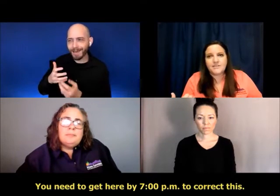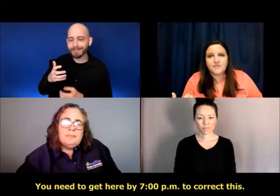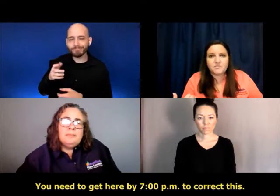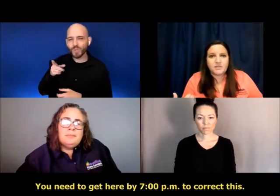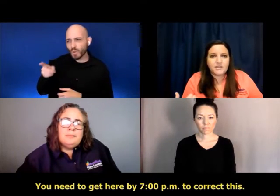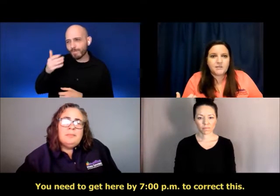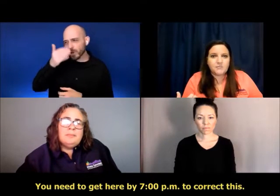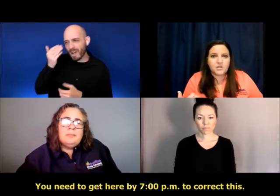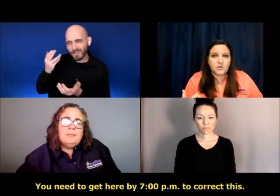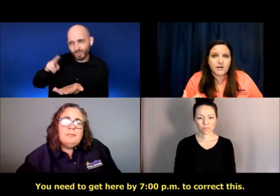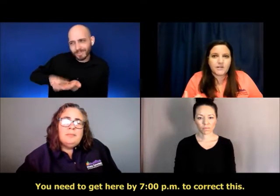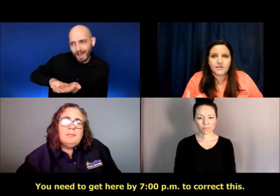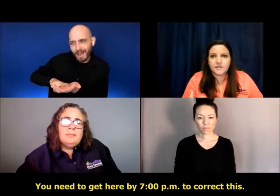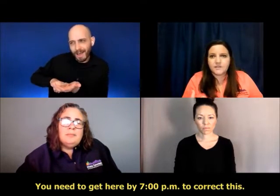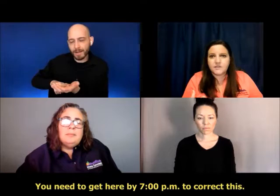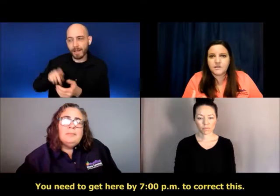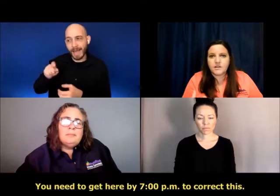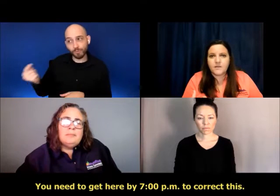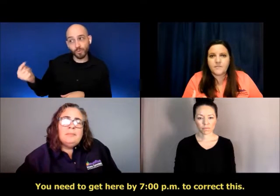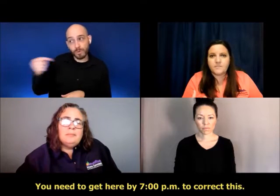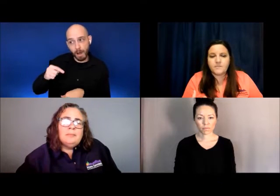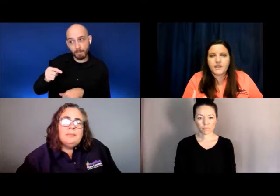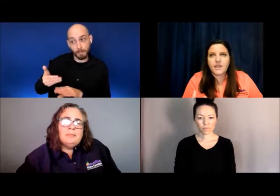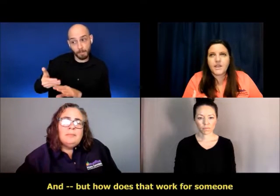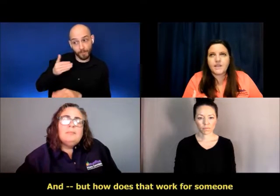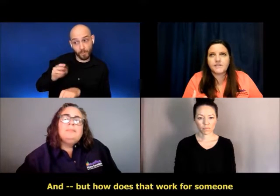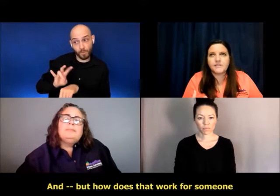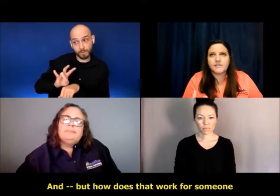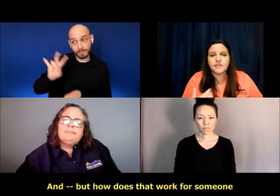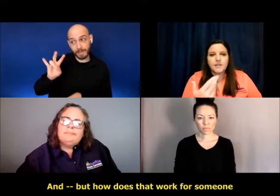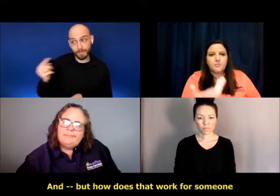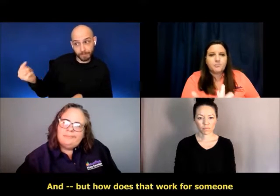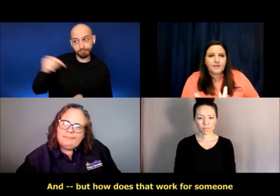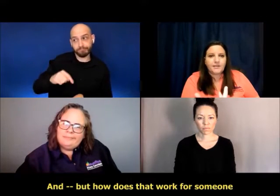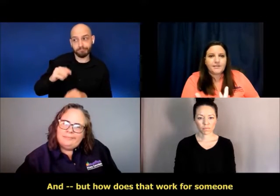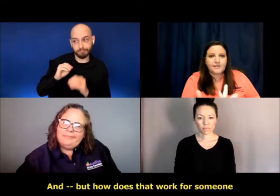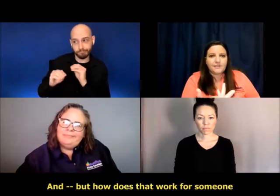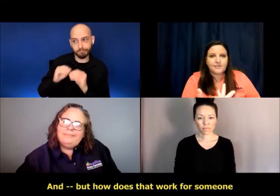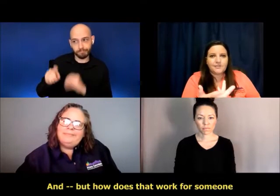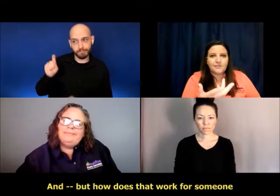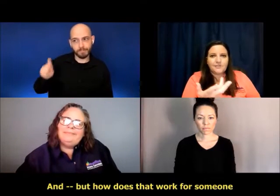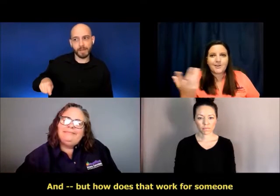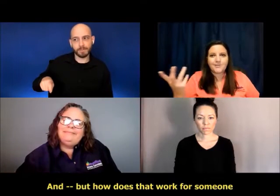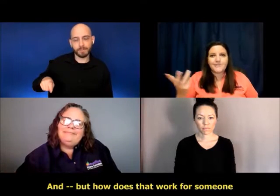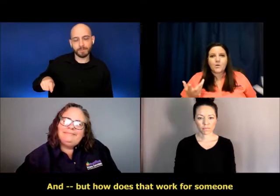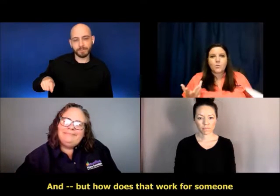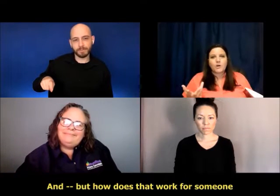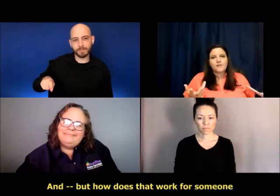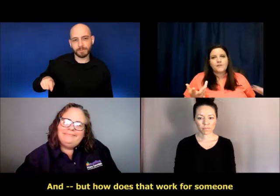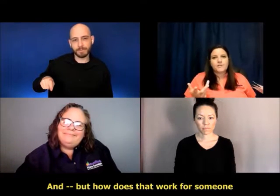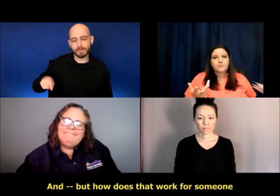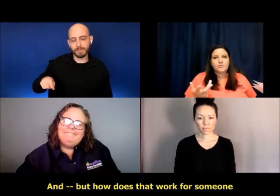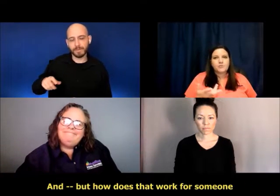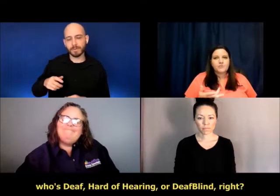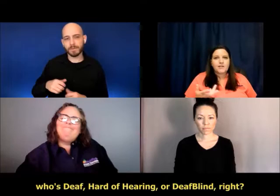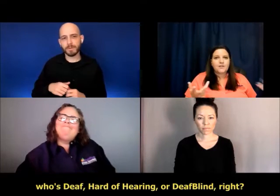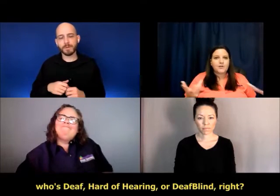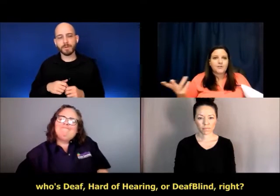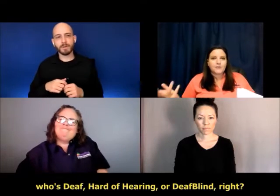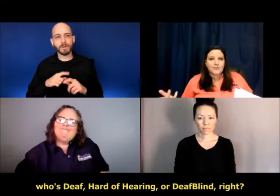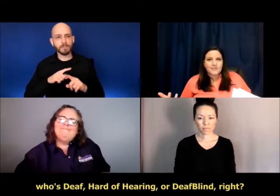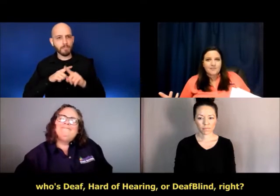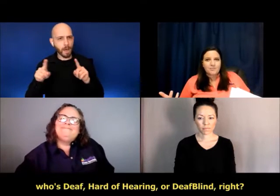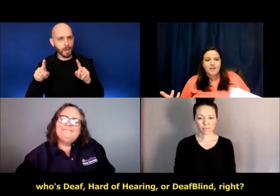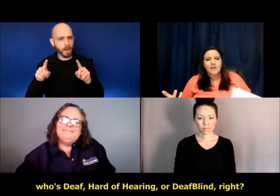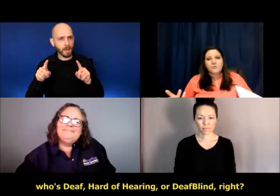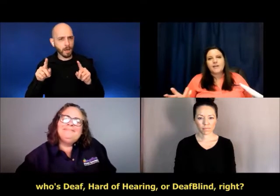here by 7 PM to correct this. Um, and, but how does that work for someone who's deaf,